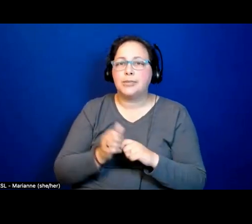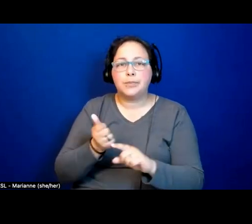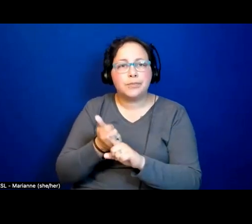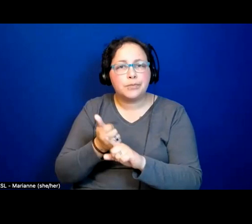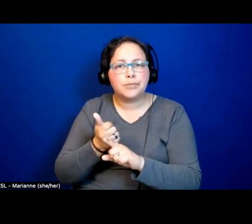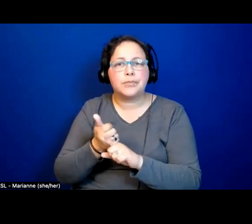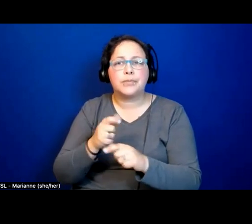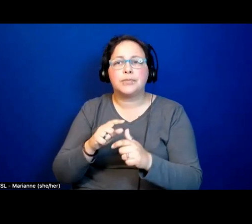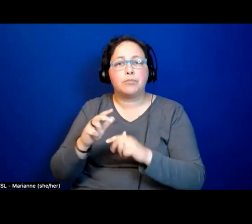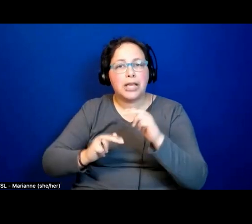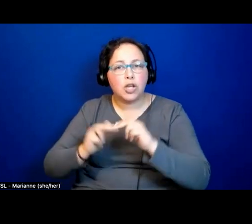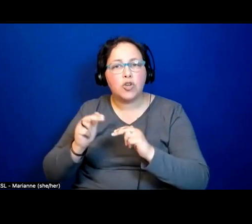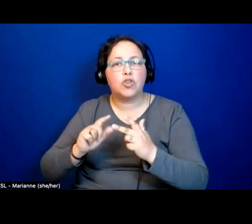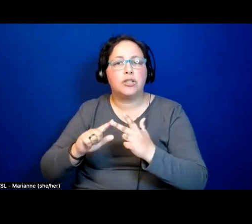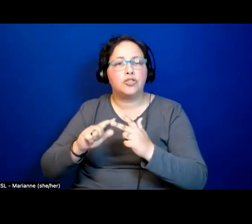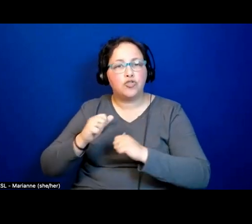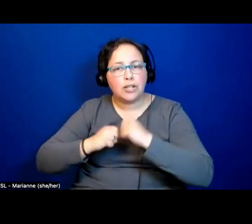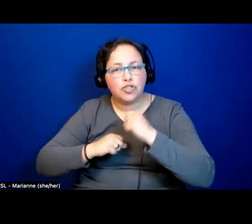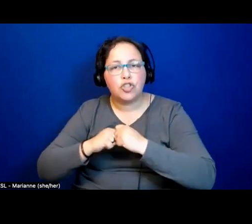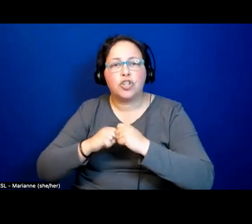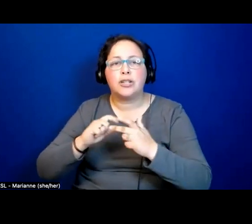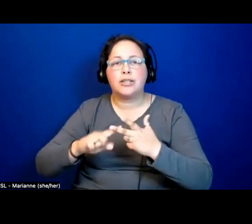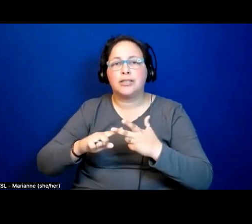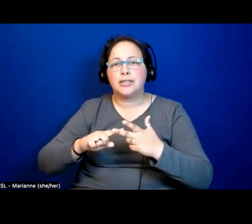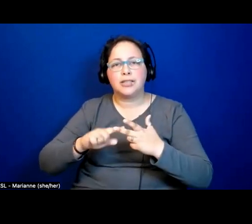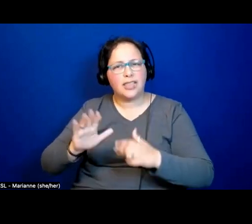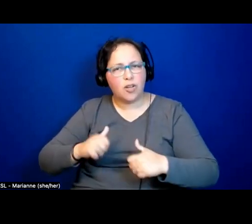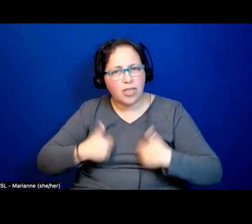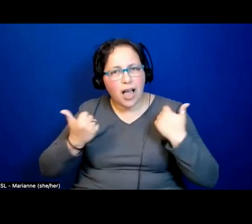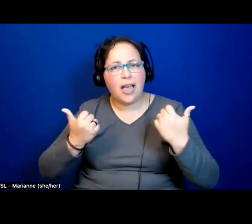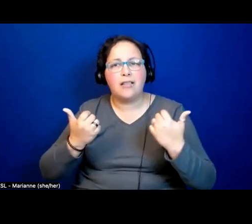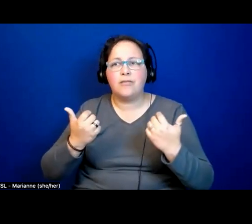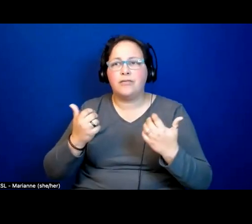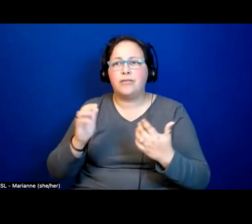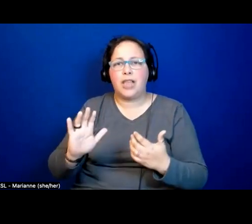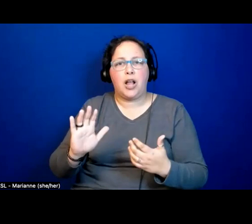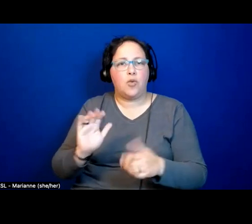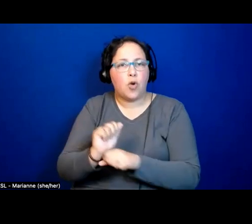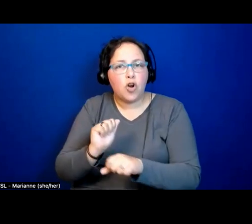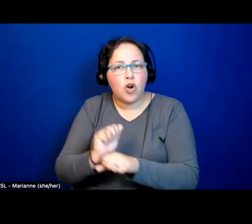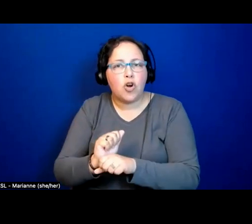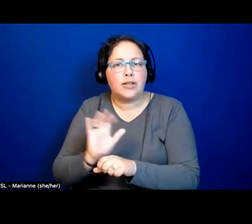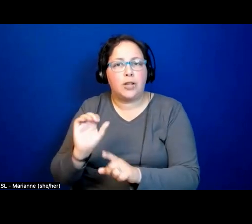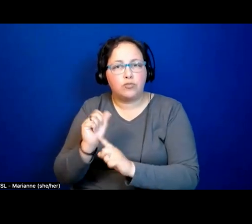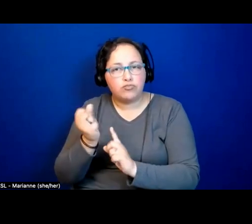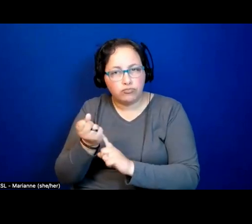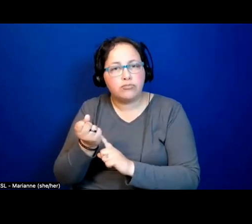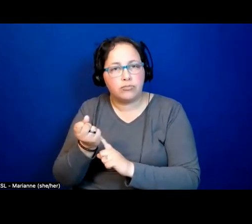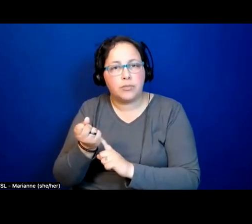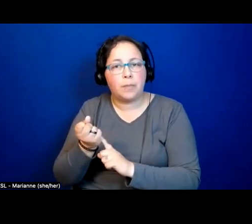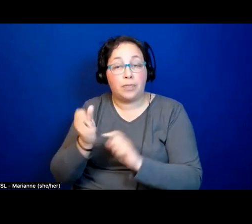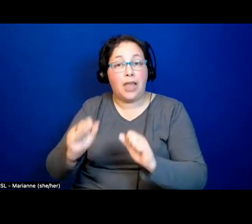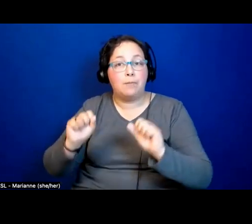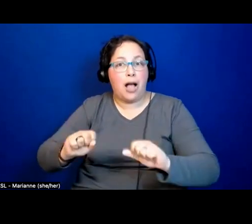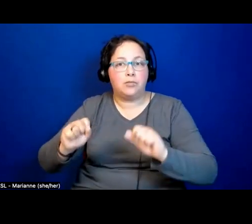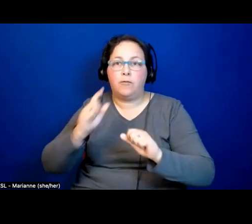of life and play and work that are the conditions of possibility for all kinds